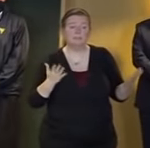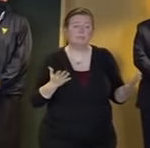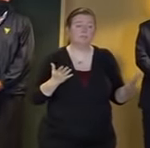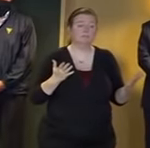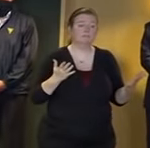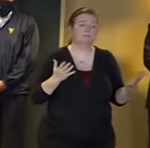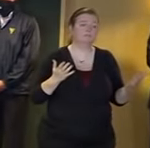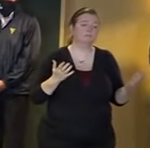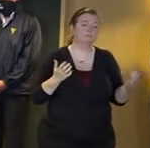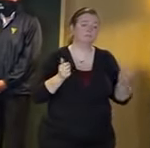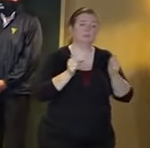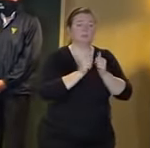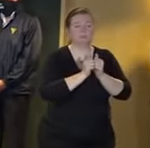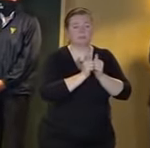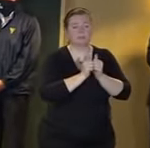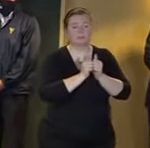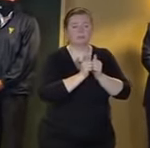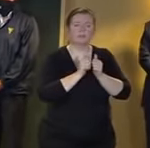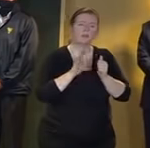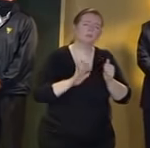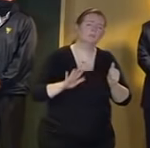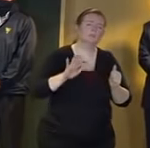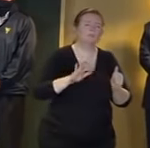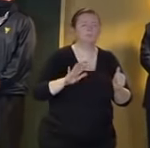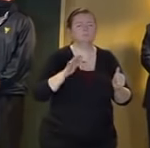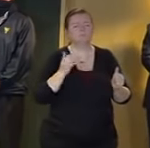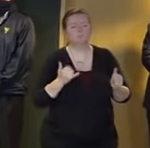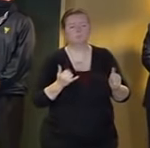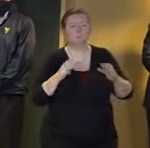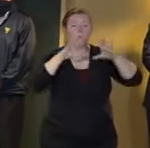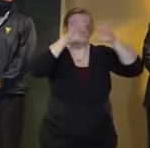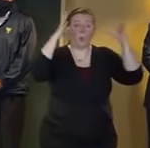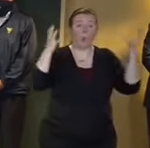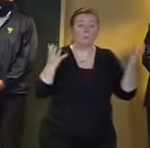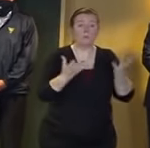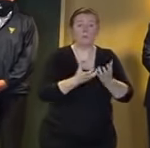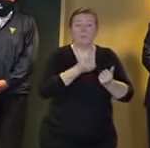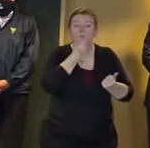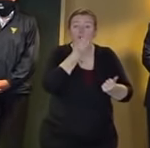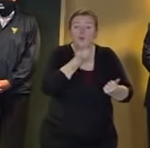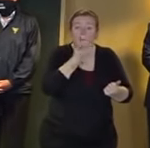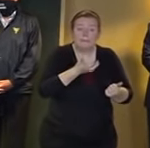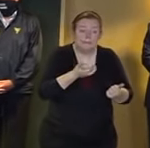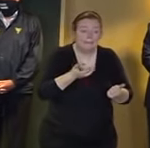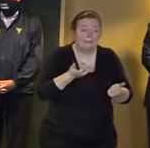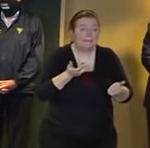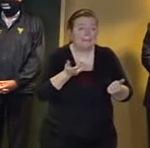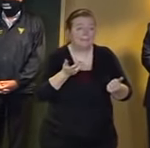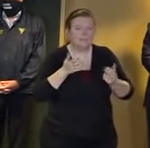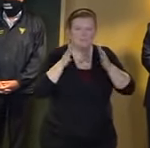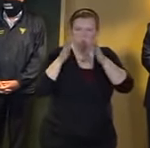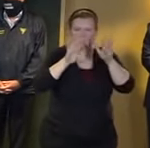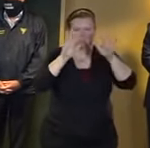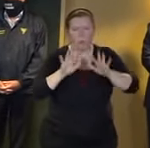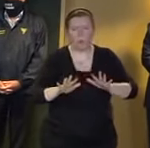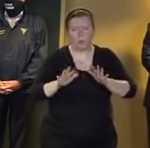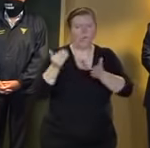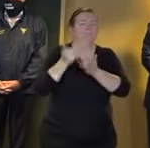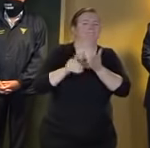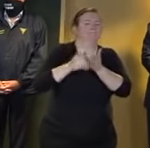changes that are occurring on our planet more storms like this uh and the intensity being greater